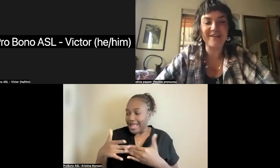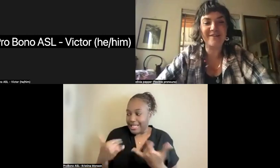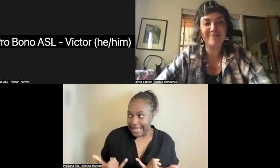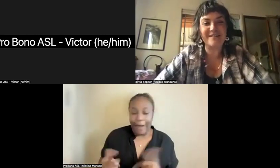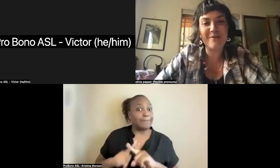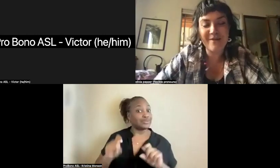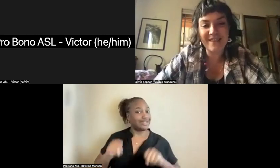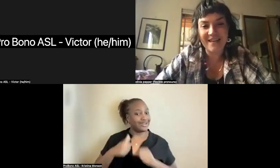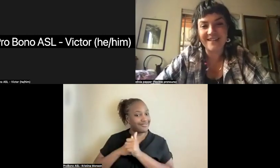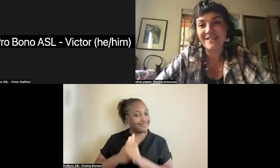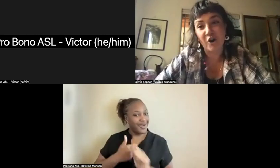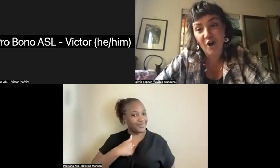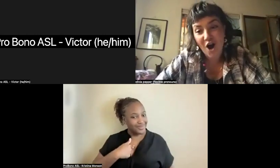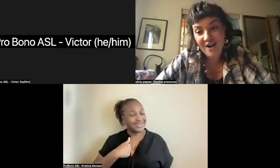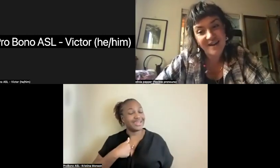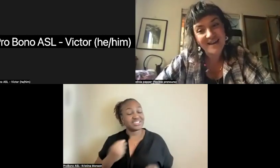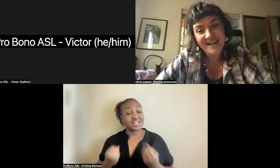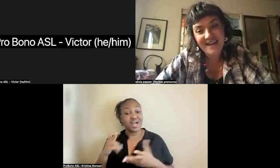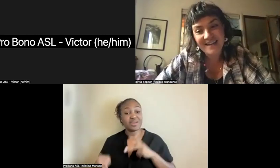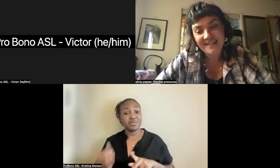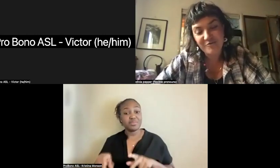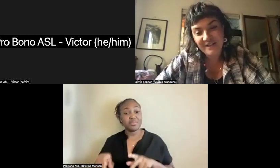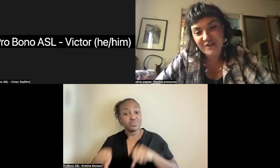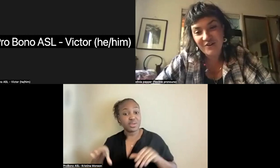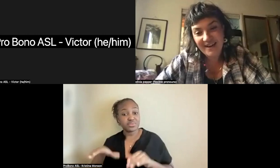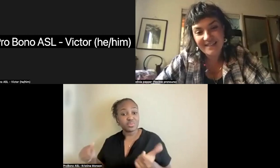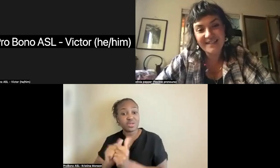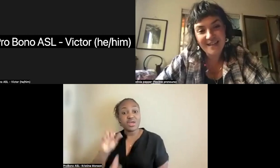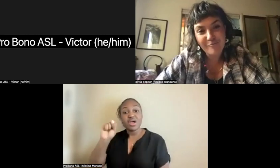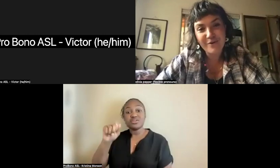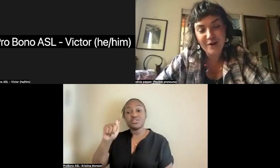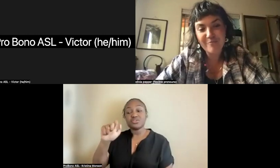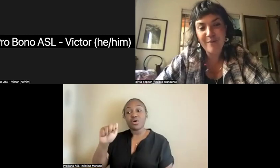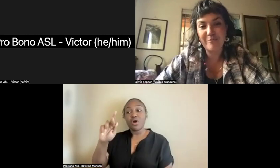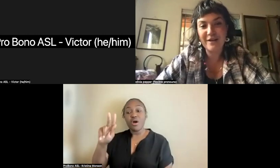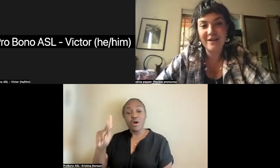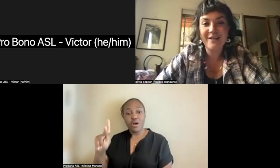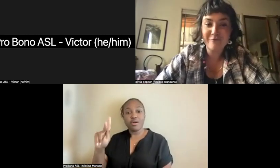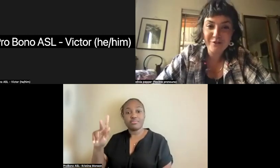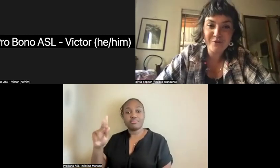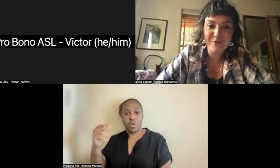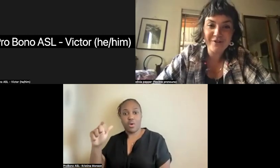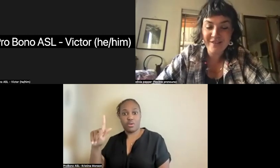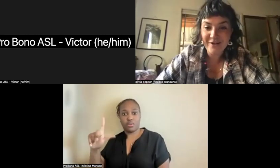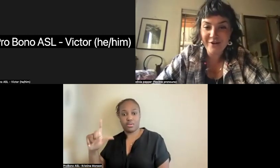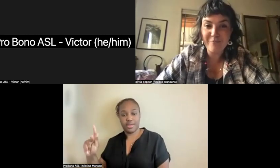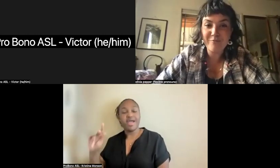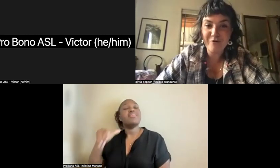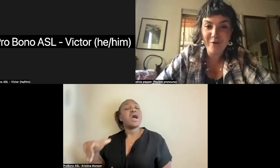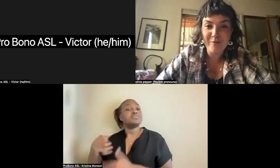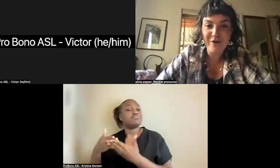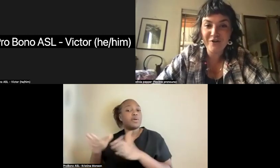people that you can participate with. Starhawk is a really great contemporary public ritual theater